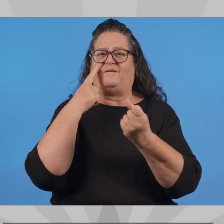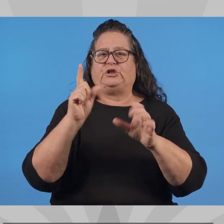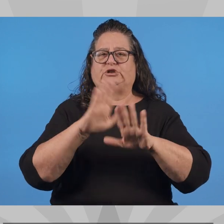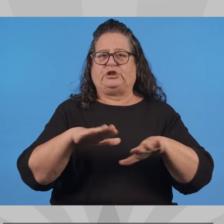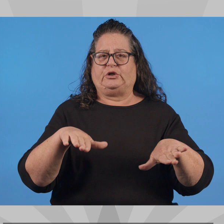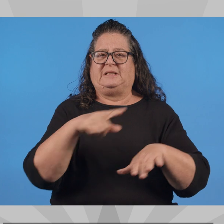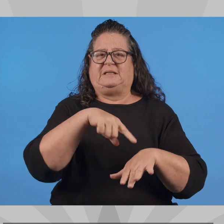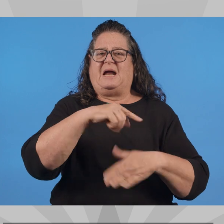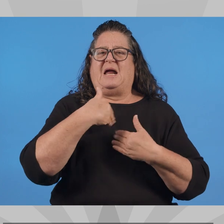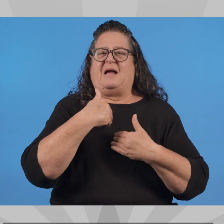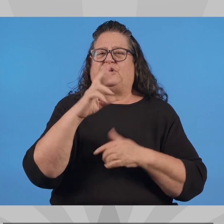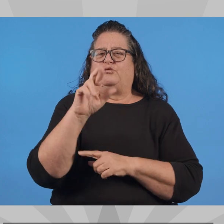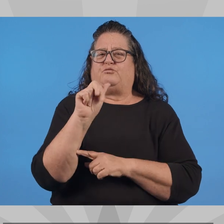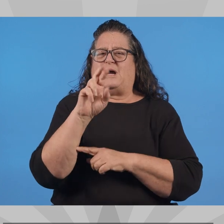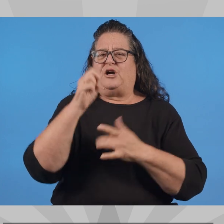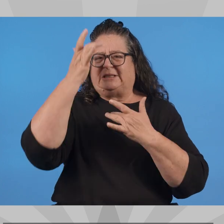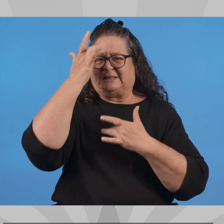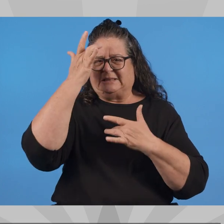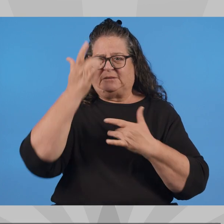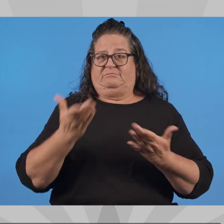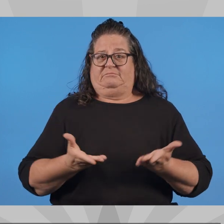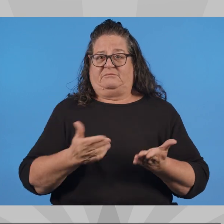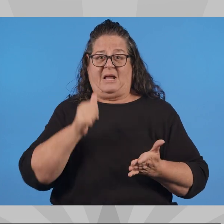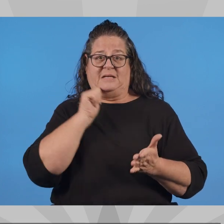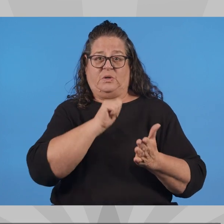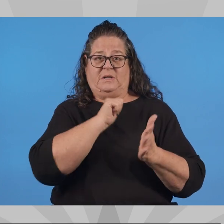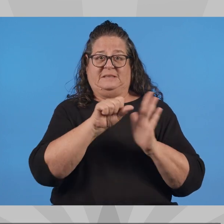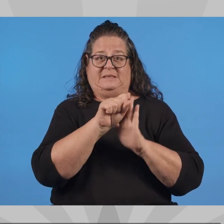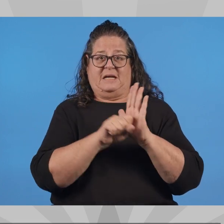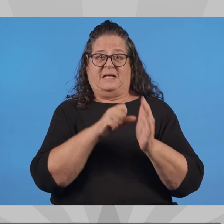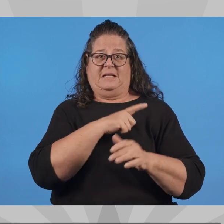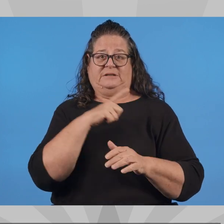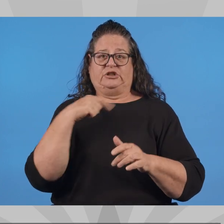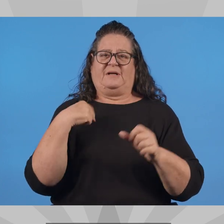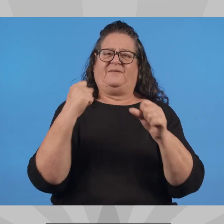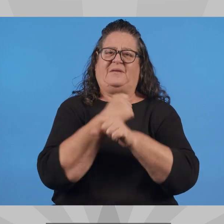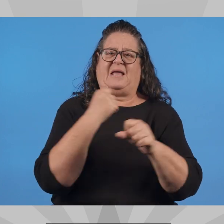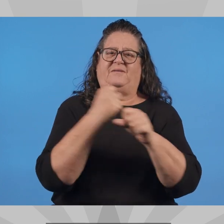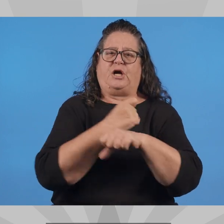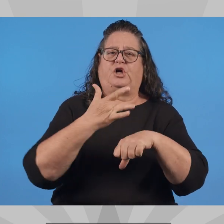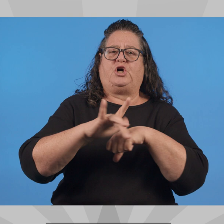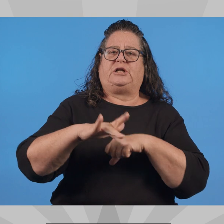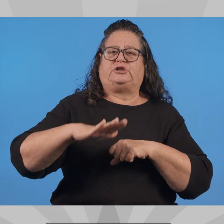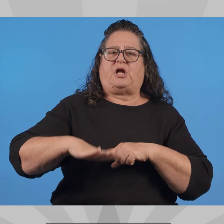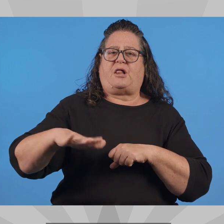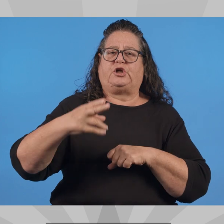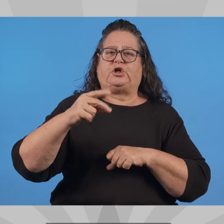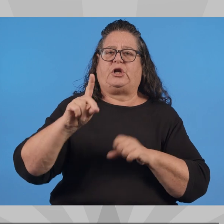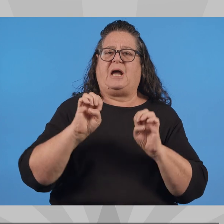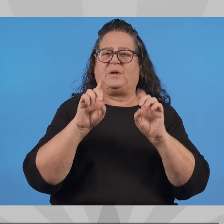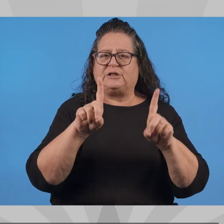with rare diseases in Washington, D.C. to championing early childhood education in our state legislature,